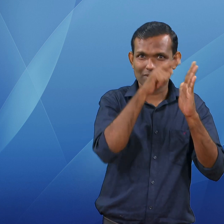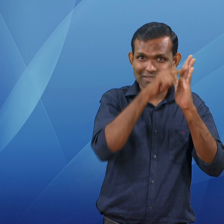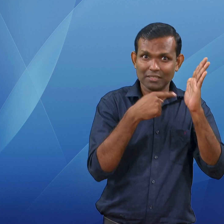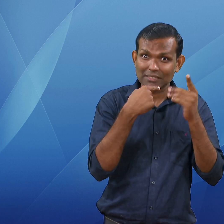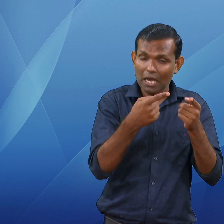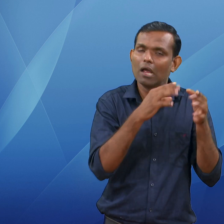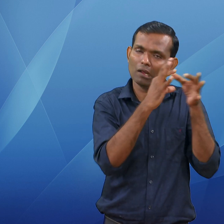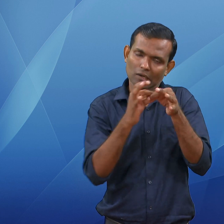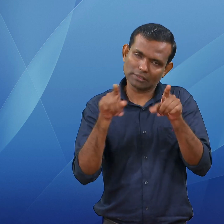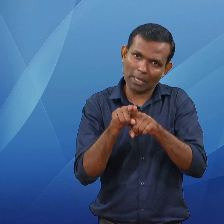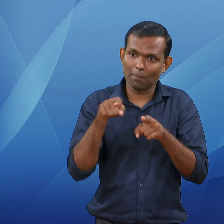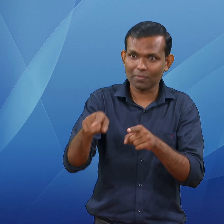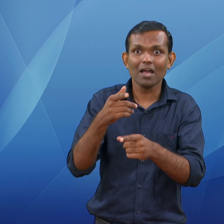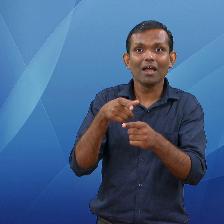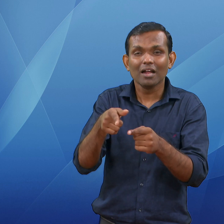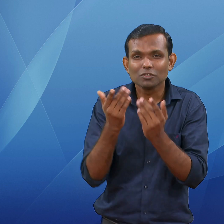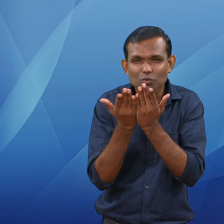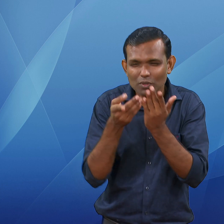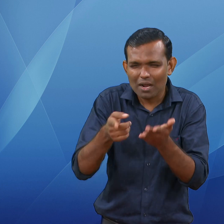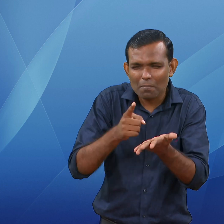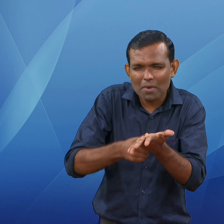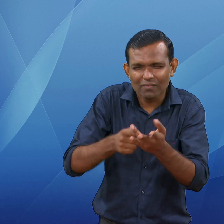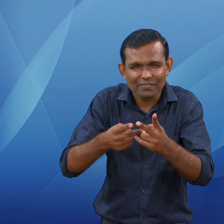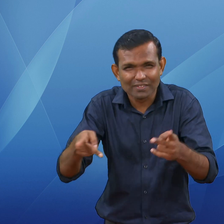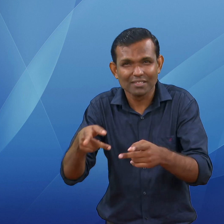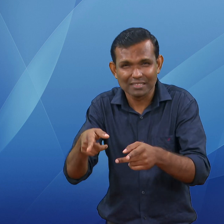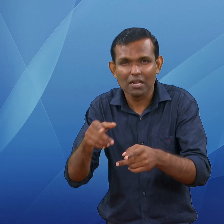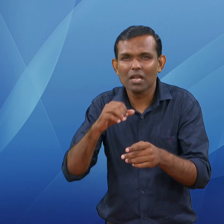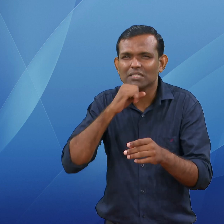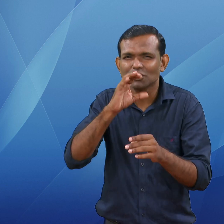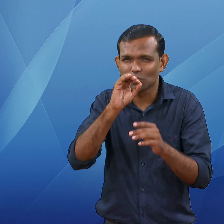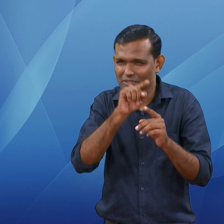disabilities into mainstream schools, which is given emphasis in NEP 2020.